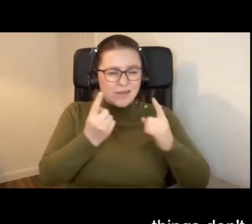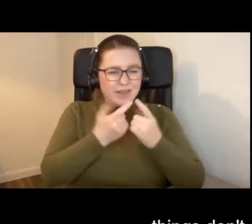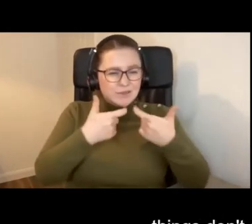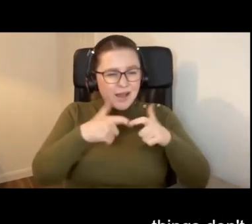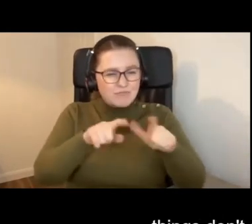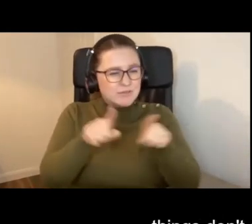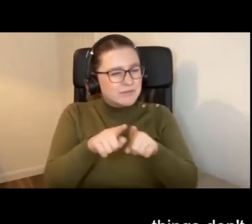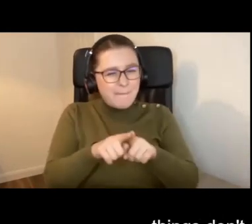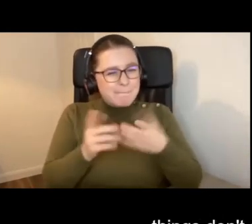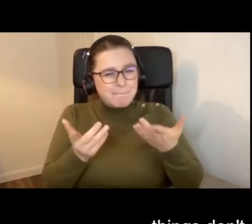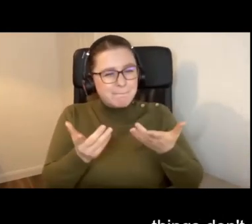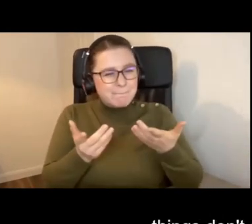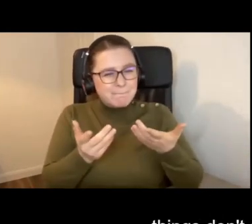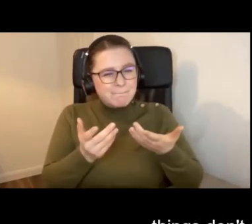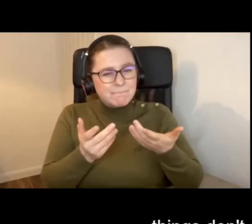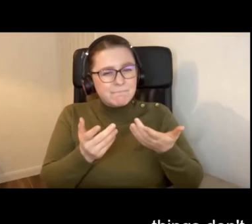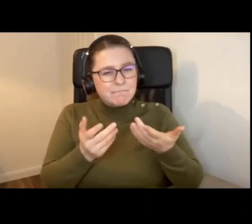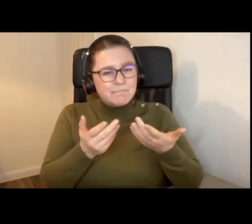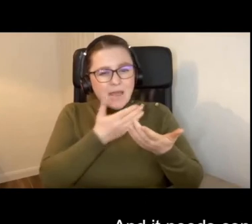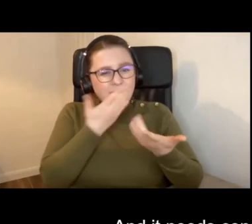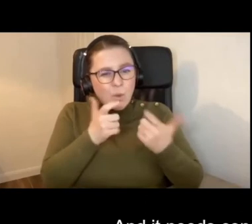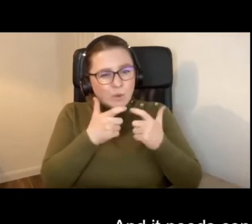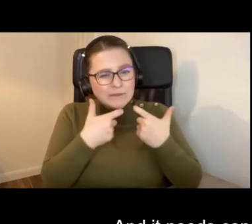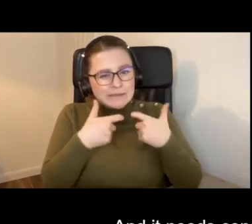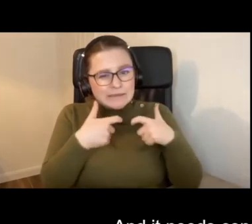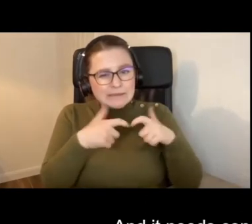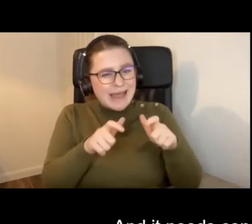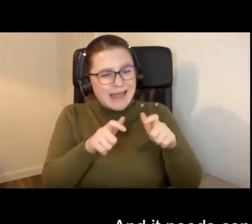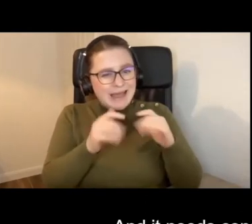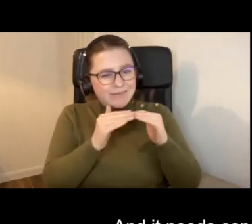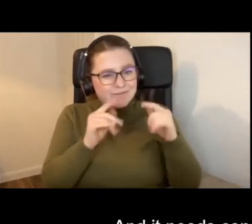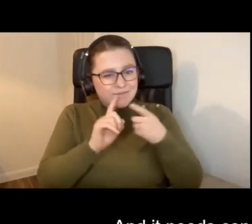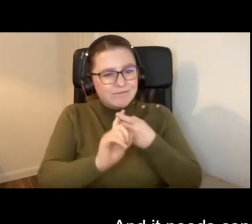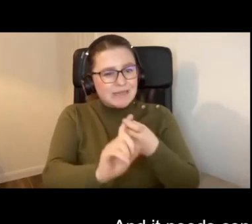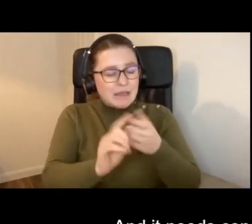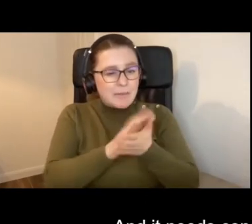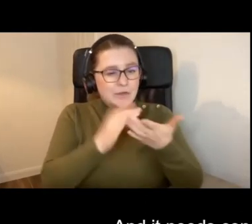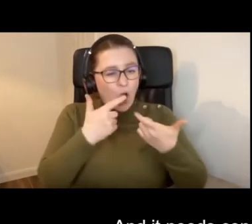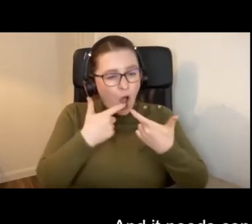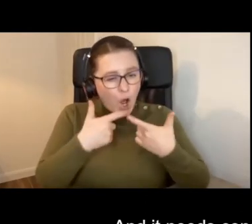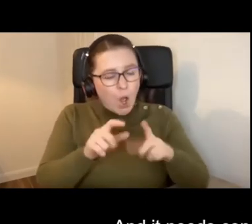are and they don't stay. And it needs constant work.